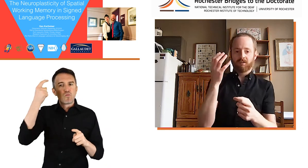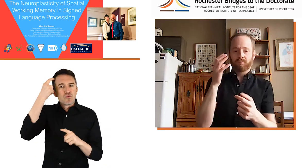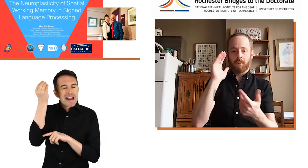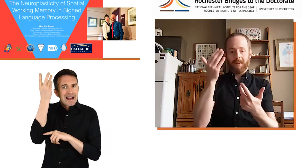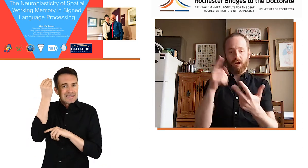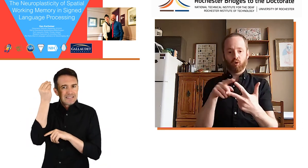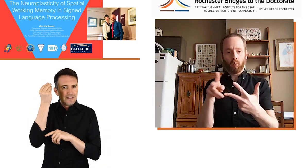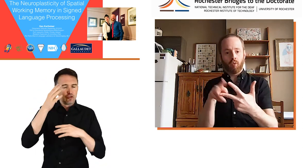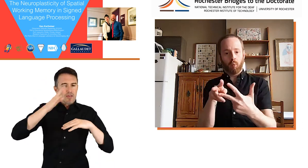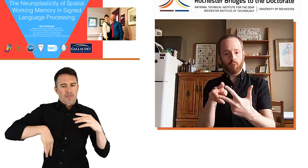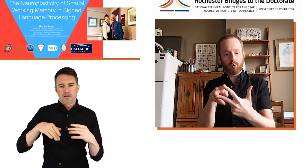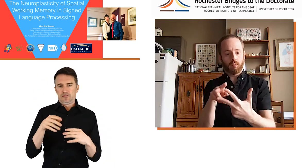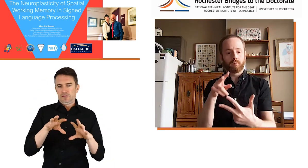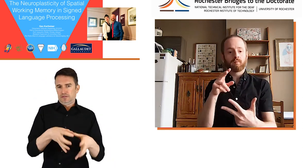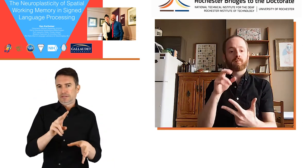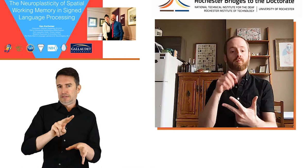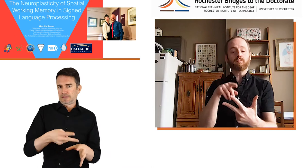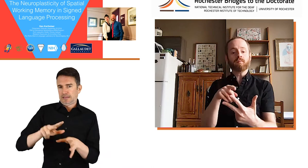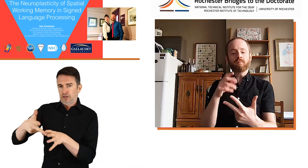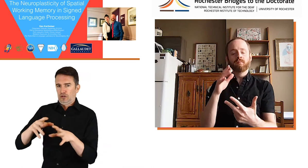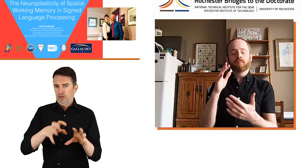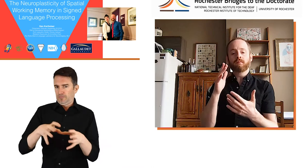compared to the other two groups.